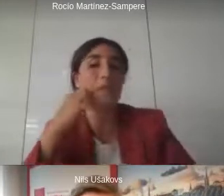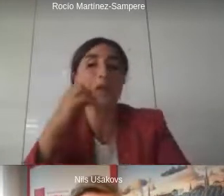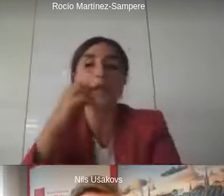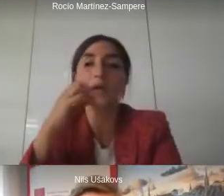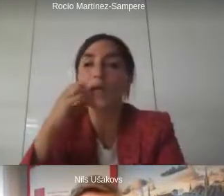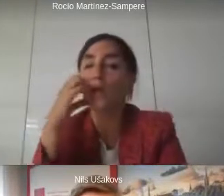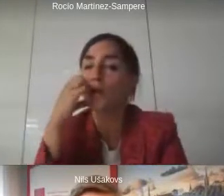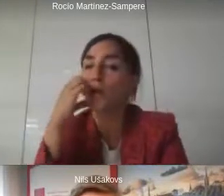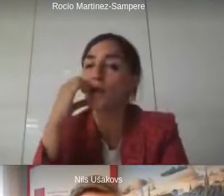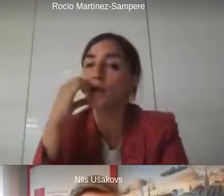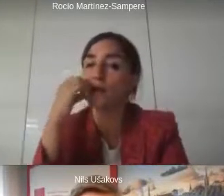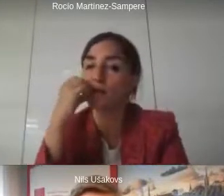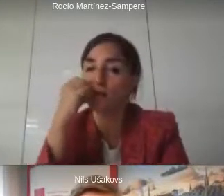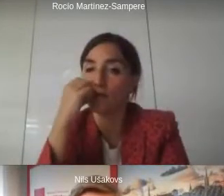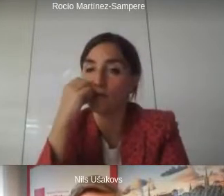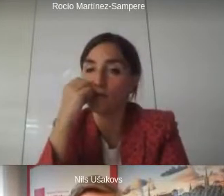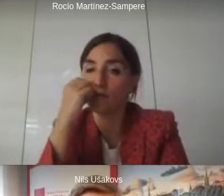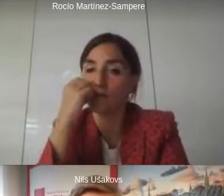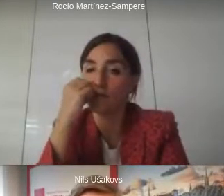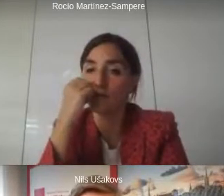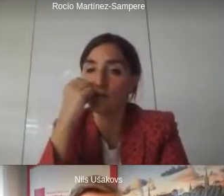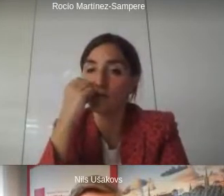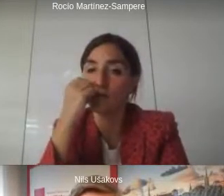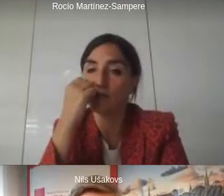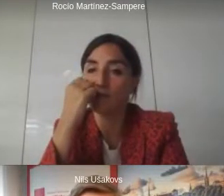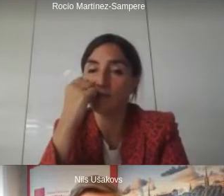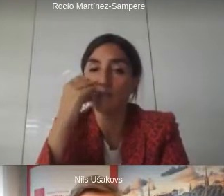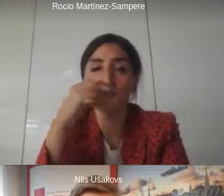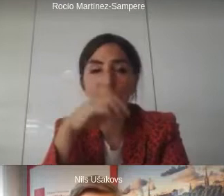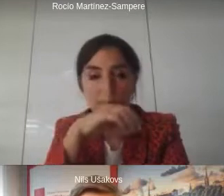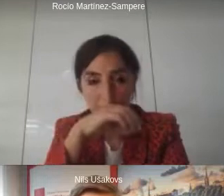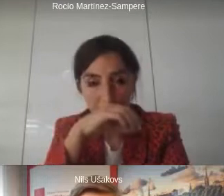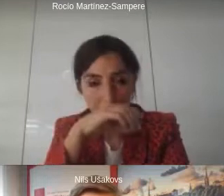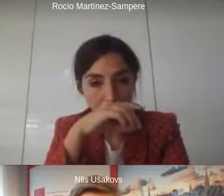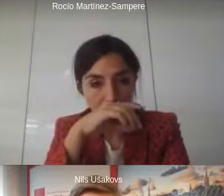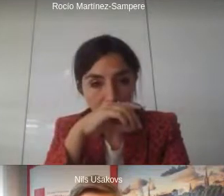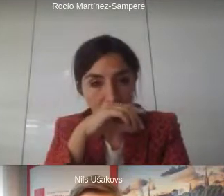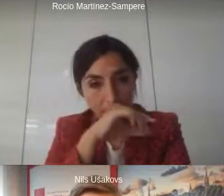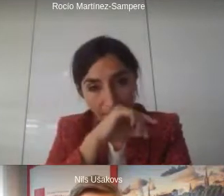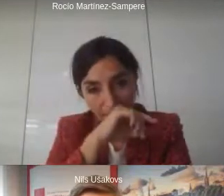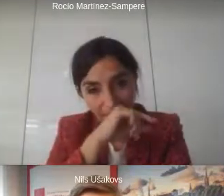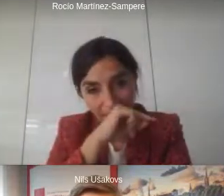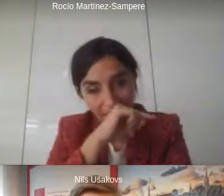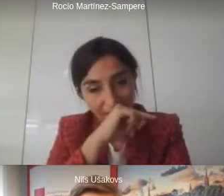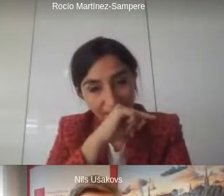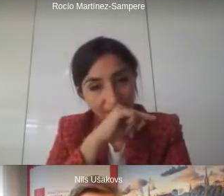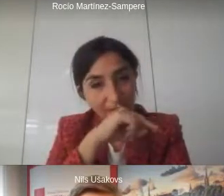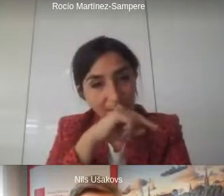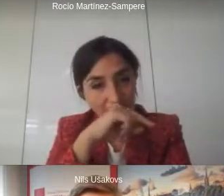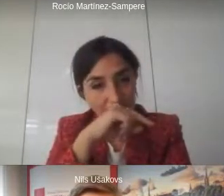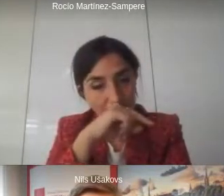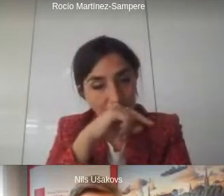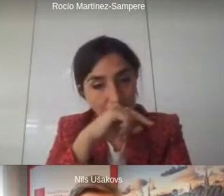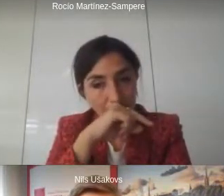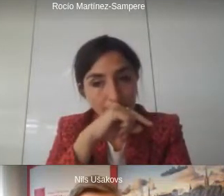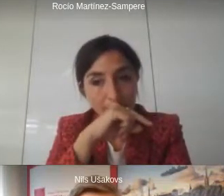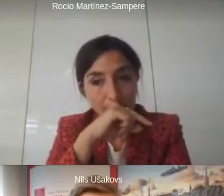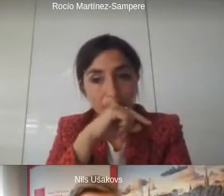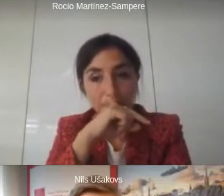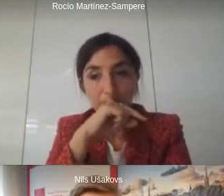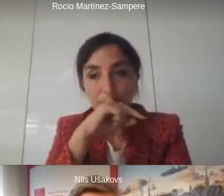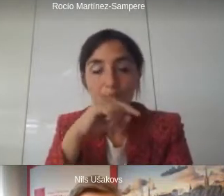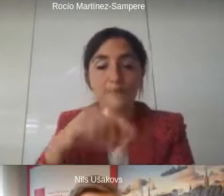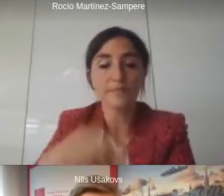and um when we come to come to south uh as you know ozima which is the capital area where helsinki is